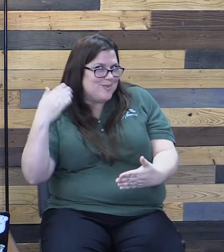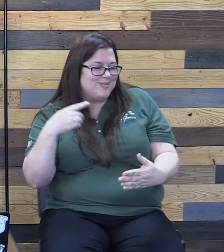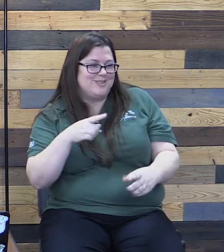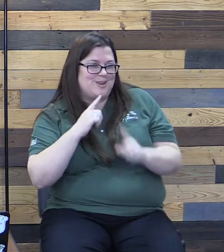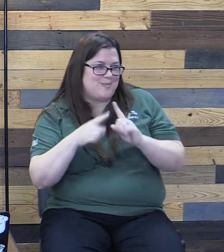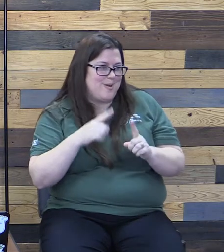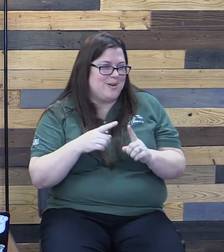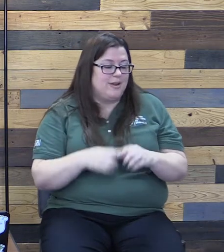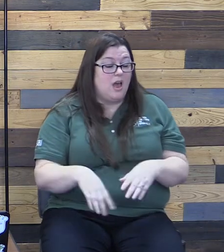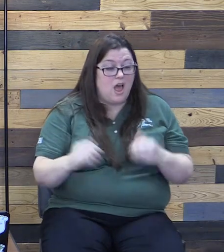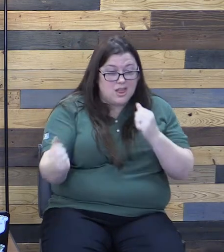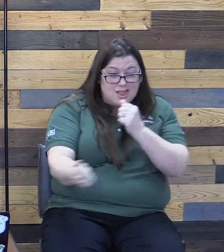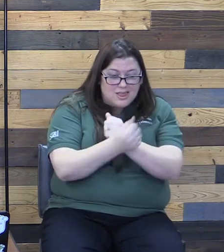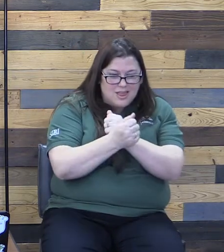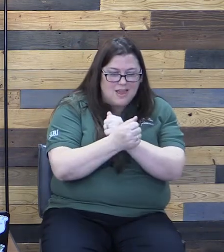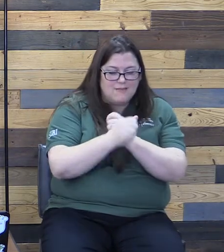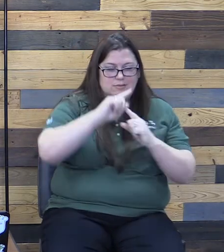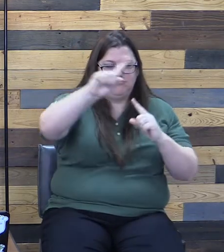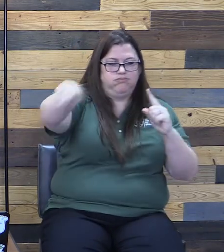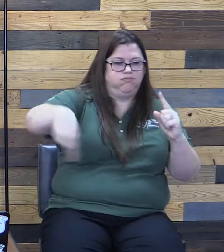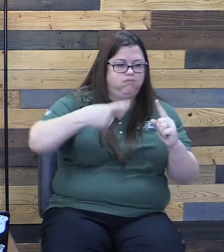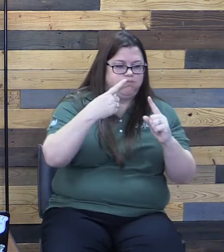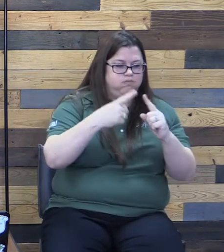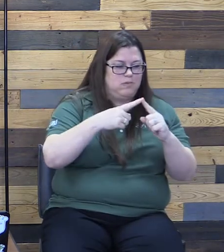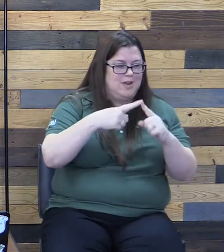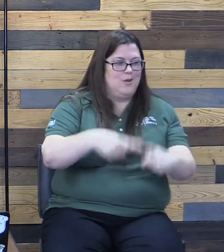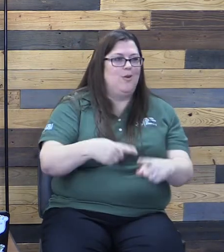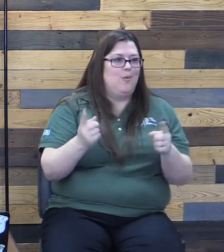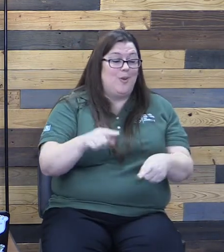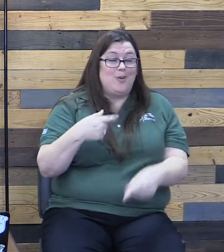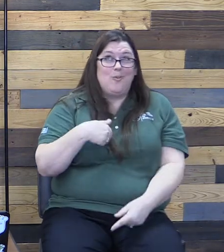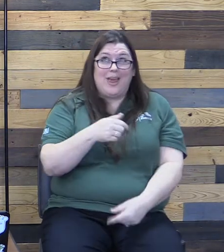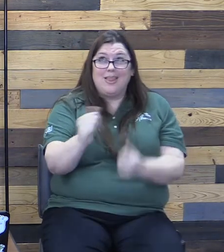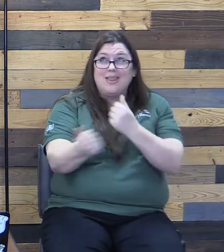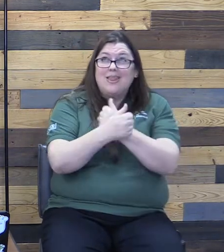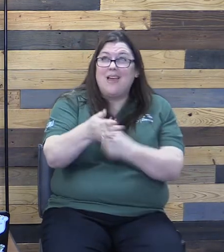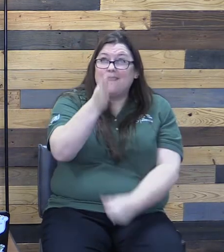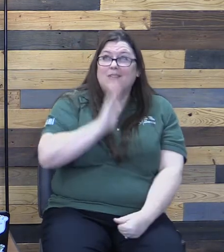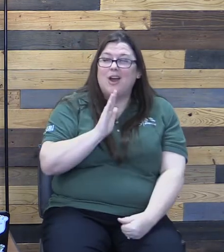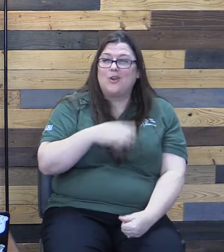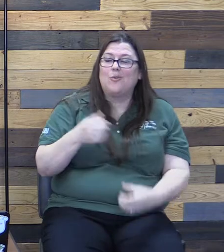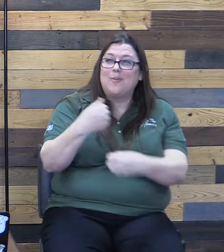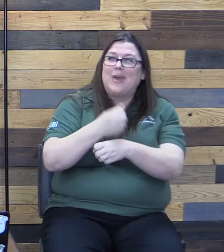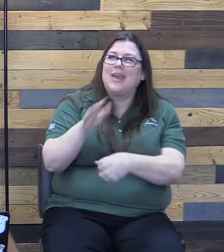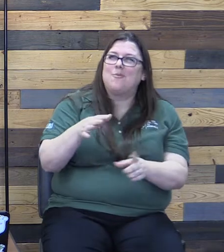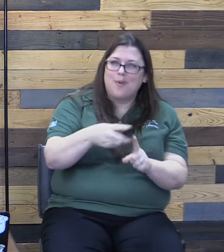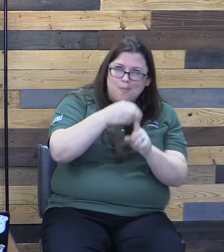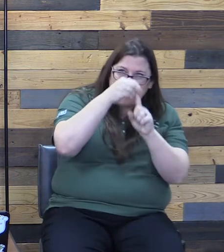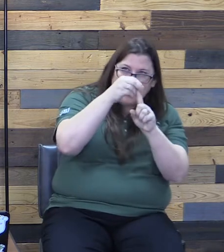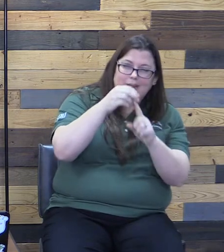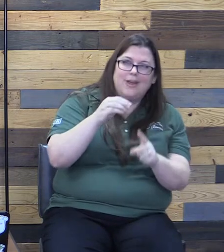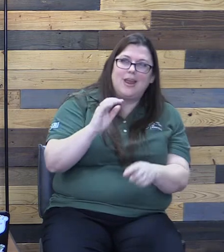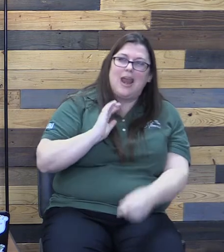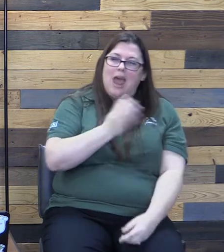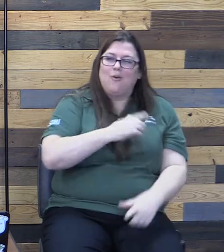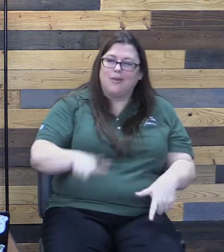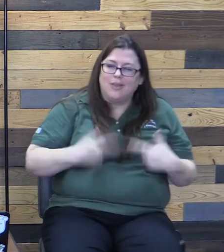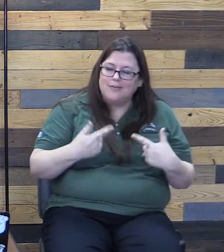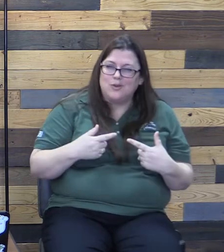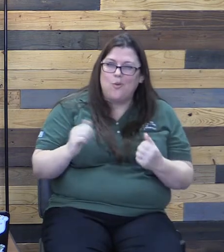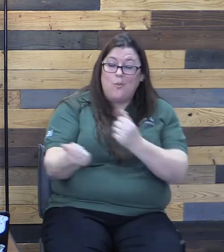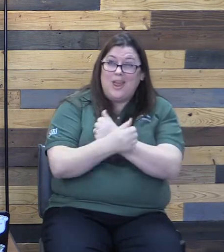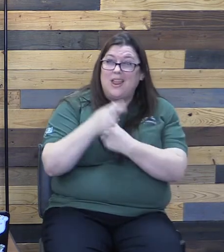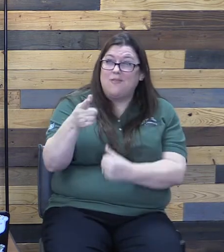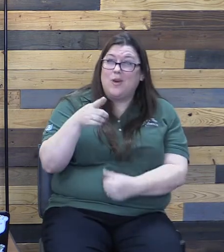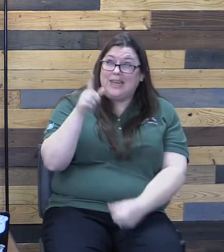Love coming full circle. When we love God, we make him a priority in our life. We love what God loves. We love